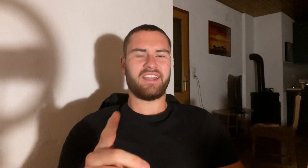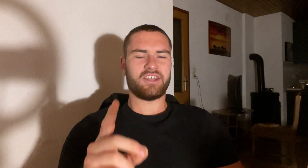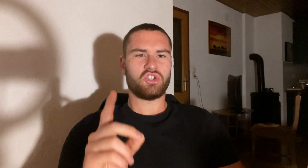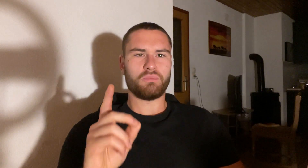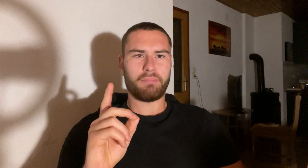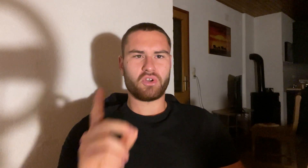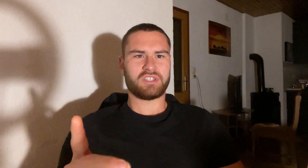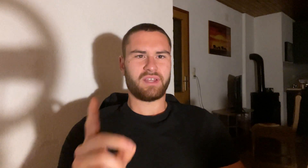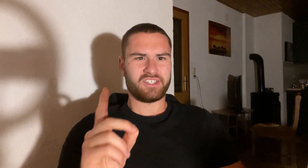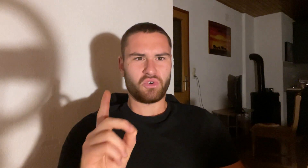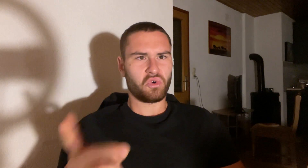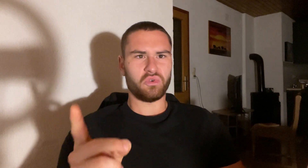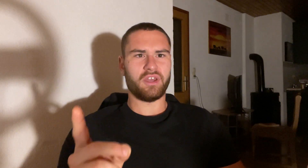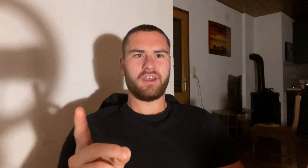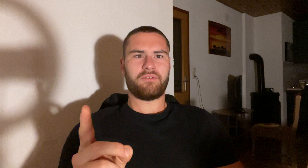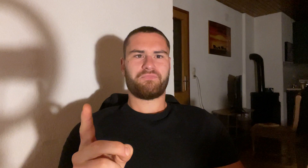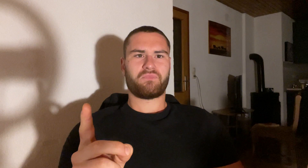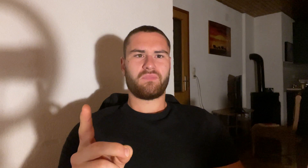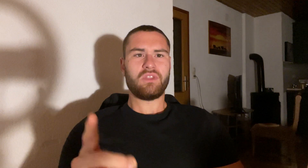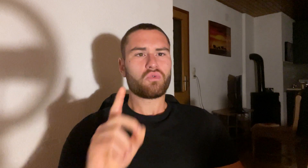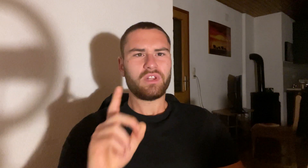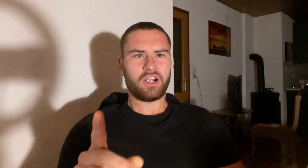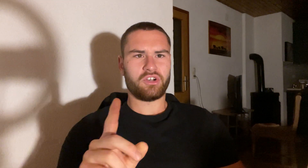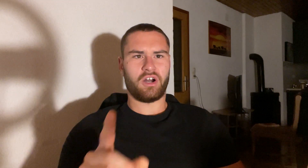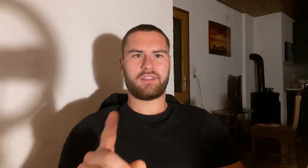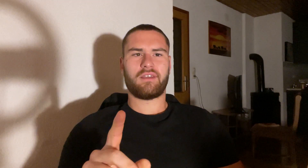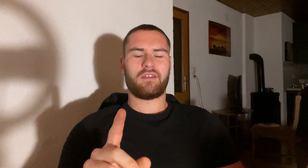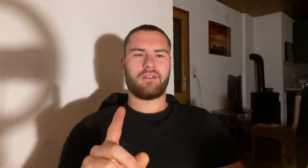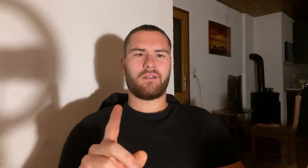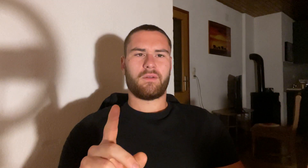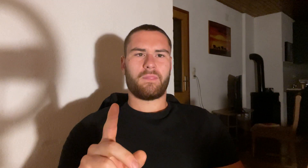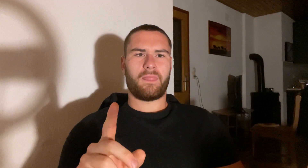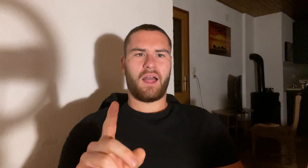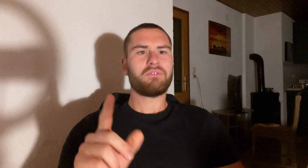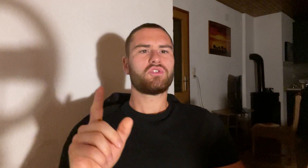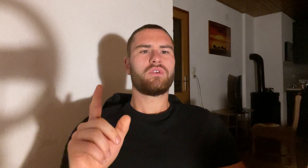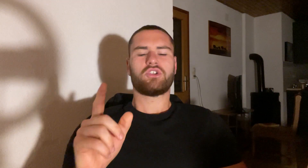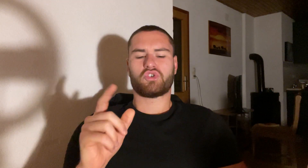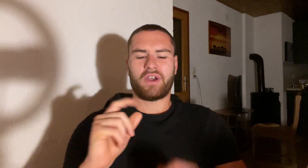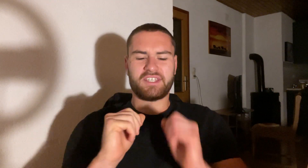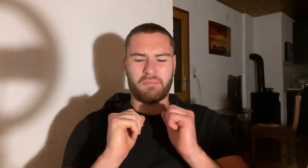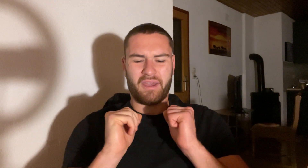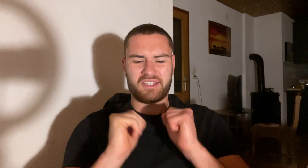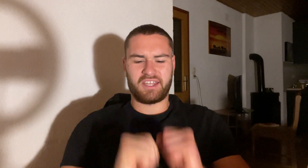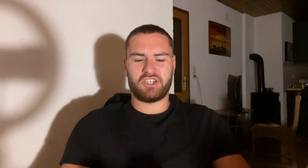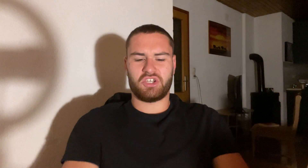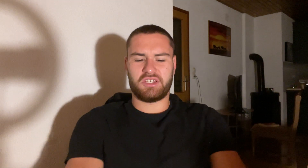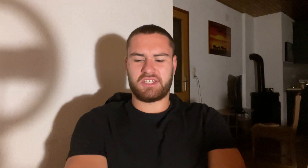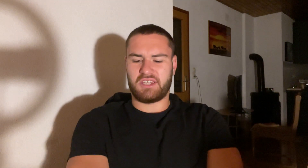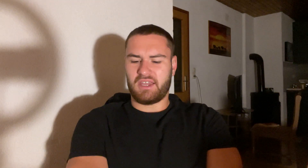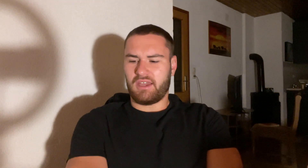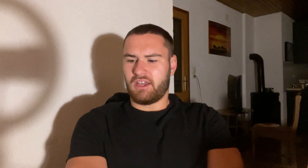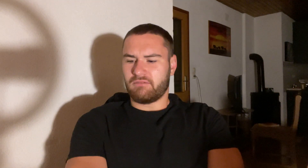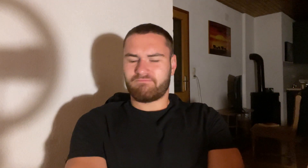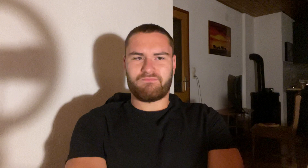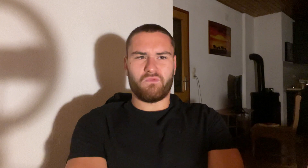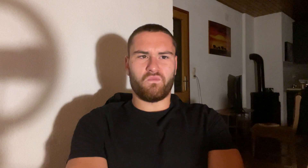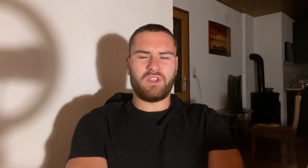as you could. You really are not. I was doing tricep extensions with